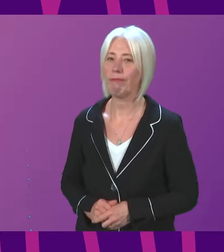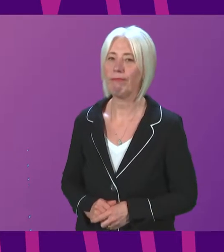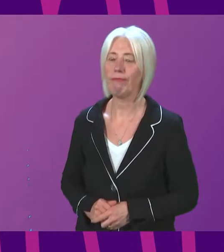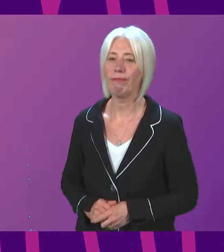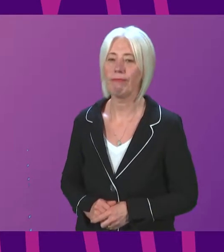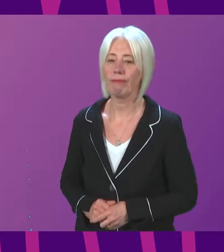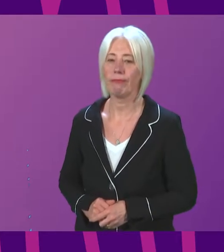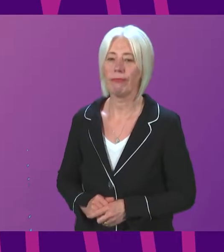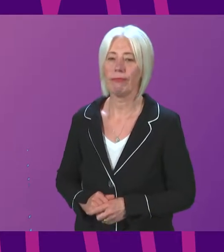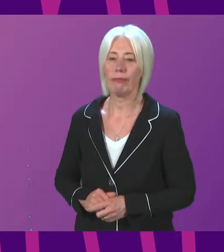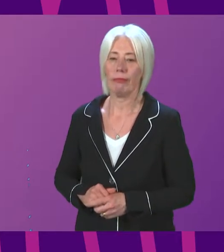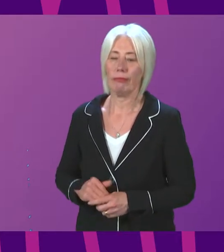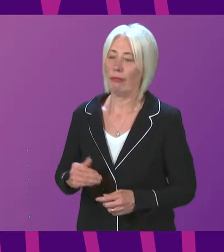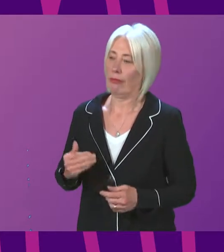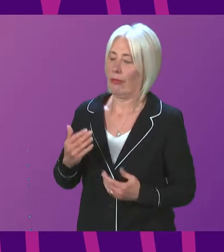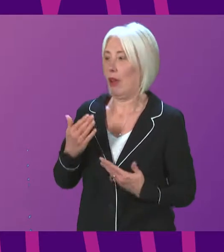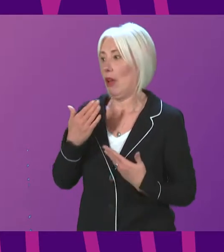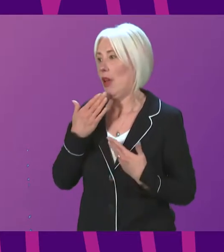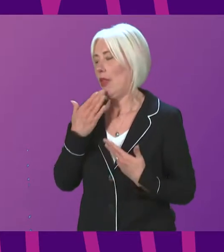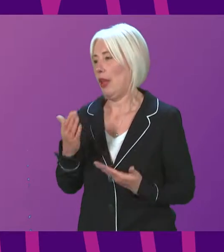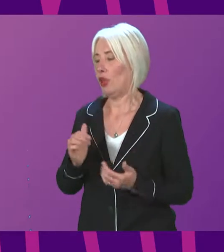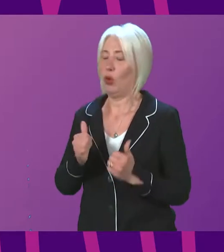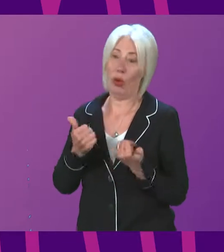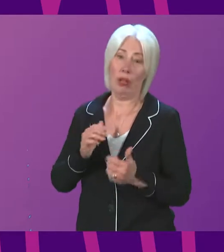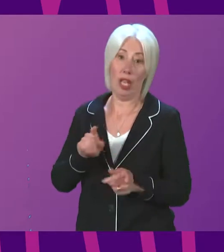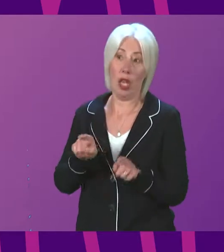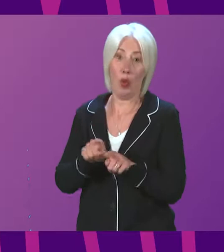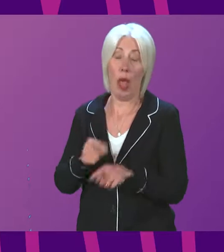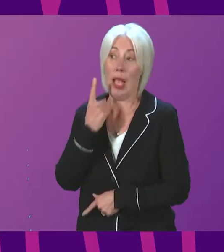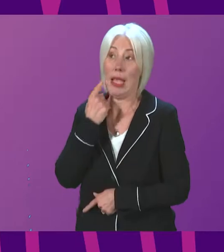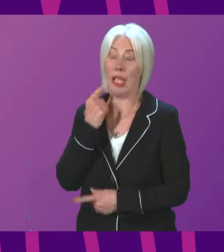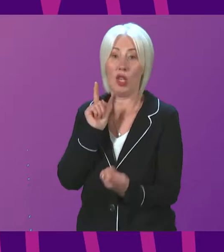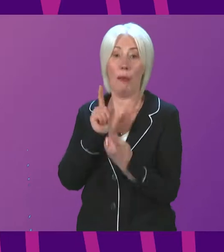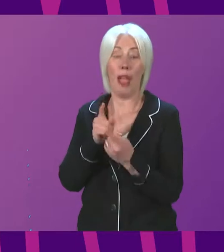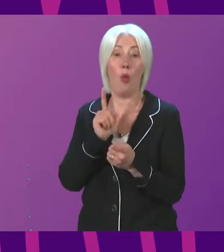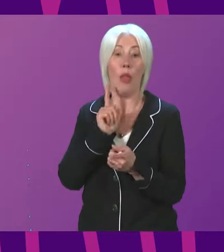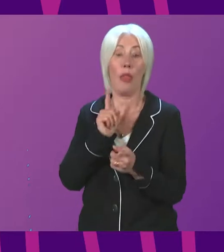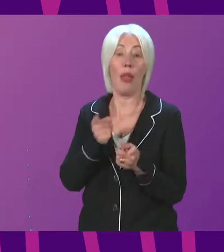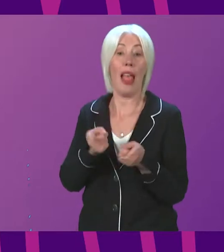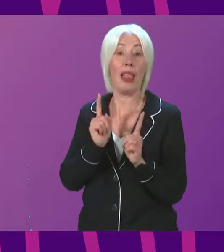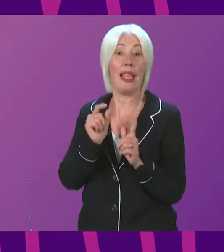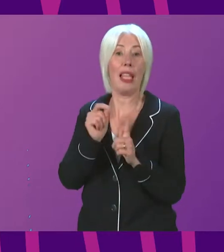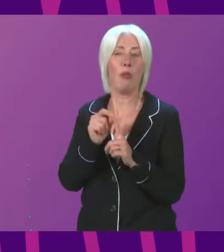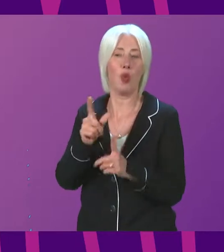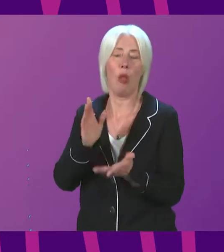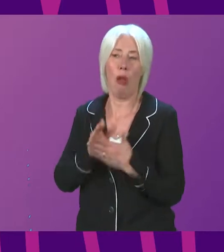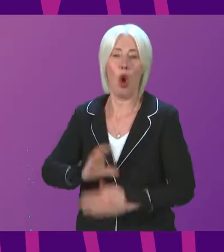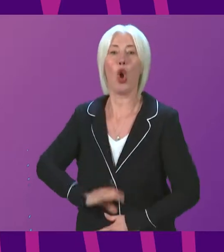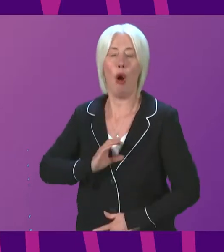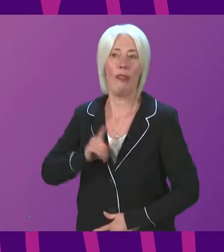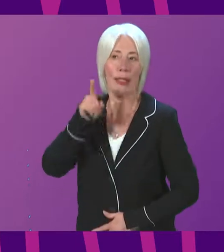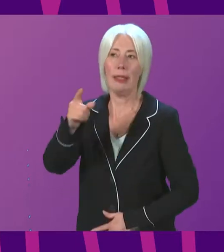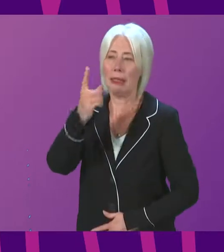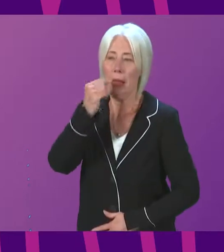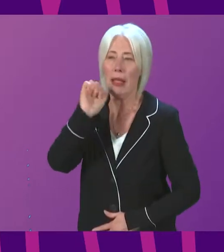Stephenson. you very much, Presiding officer. I was very gratified to meet with Lady Poole yesterday, and I think we should all have justifiable confidence in her ability to perform this